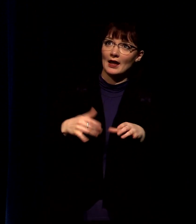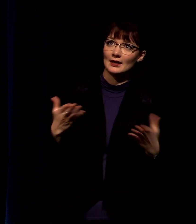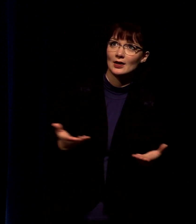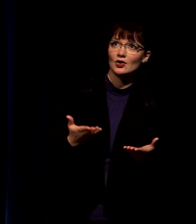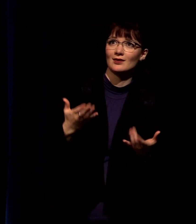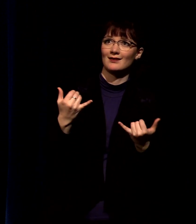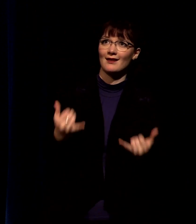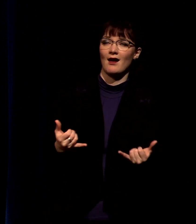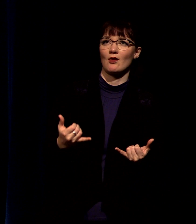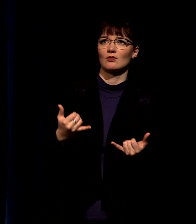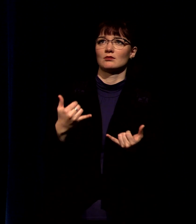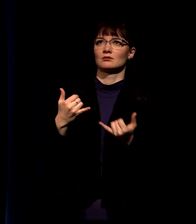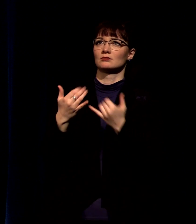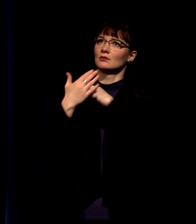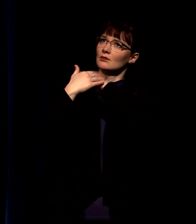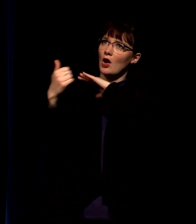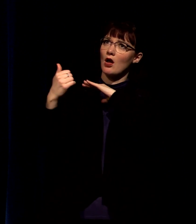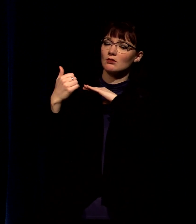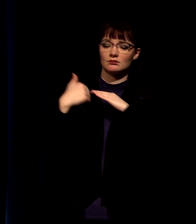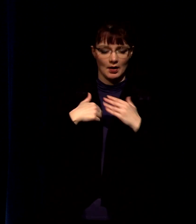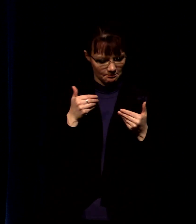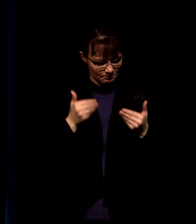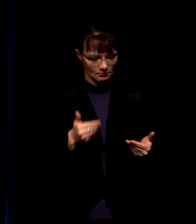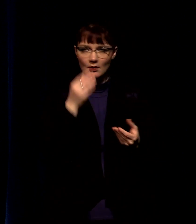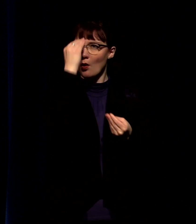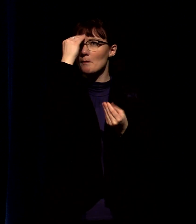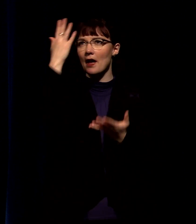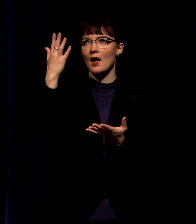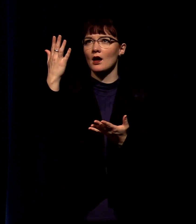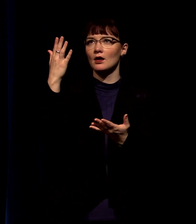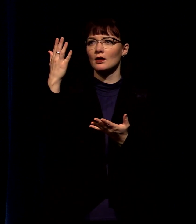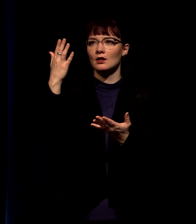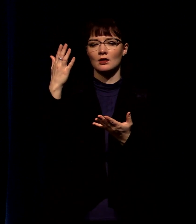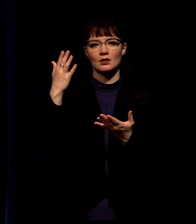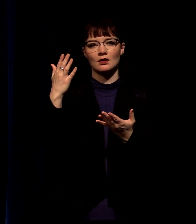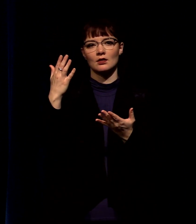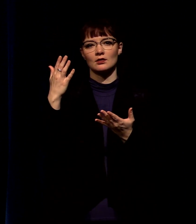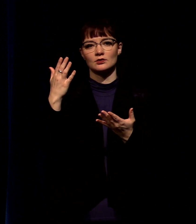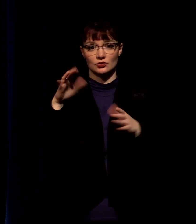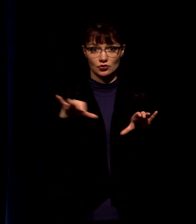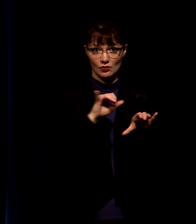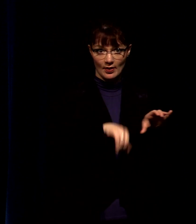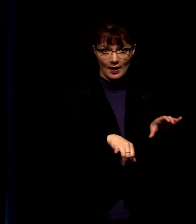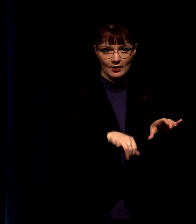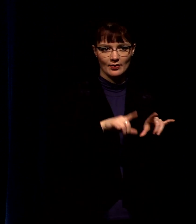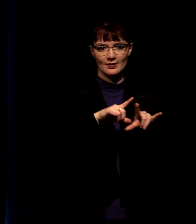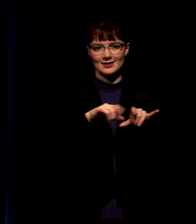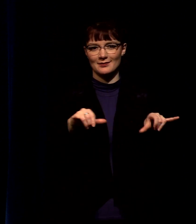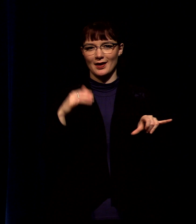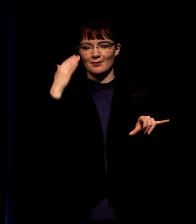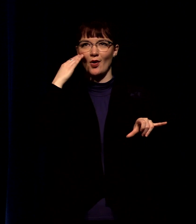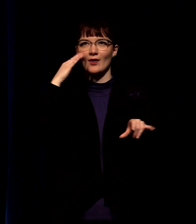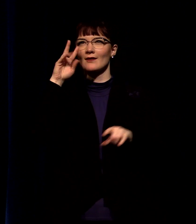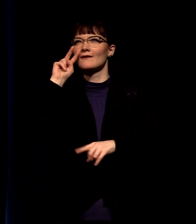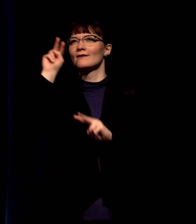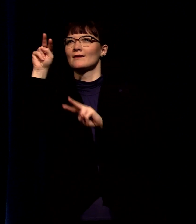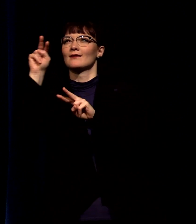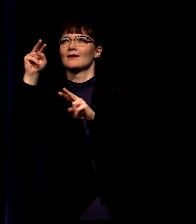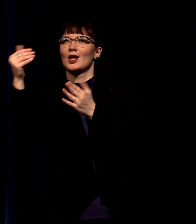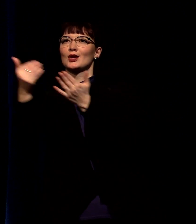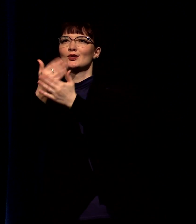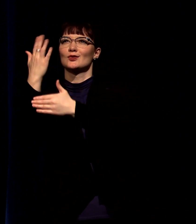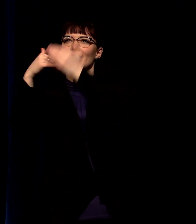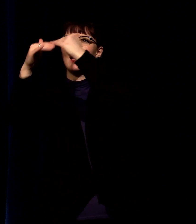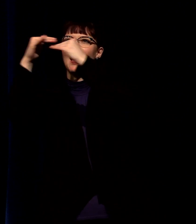we do it with also remembering that there's a hope of heaven that one day the new heaven and the new earth will be